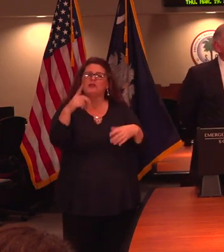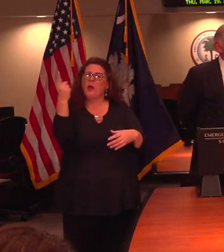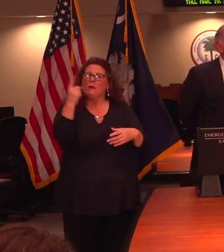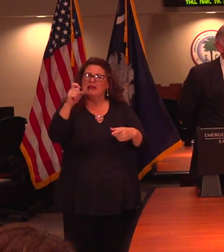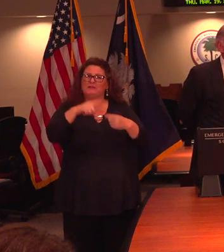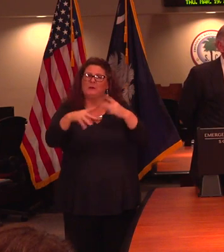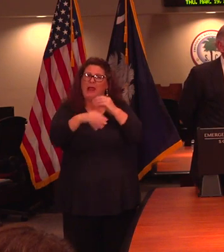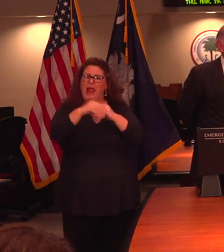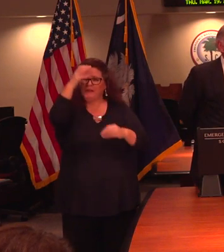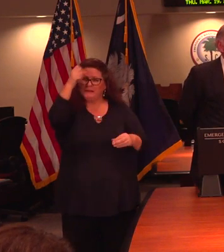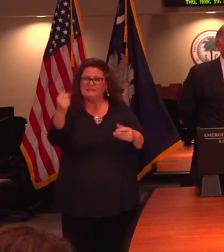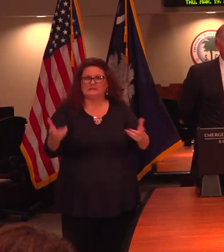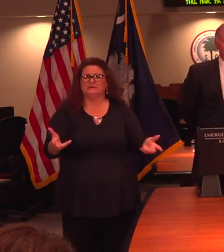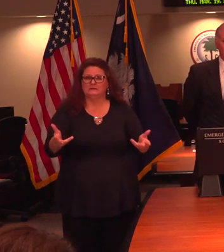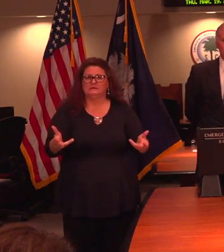little dose of common sense.